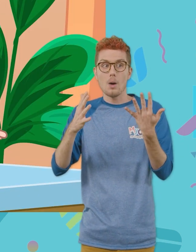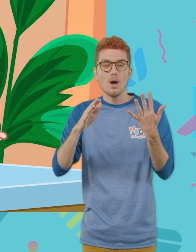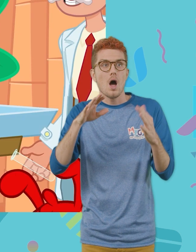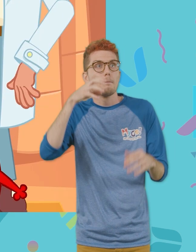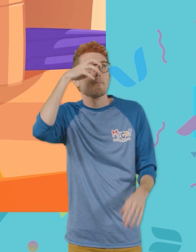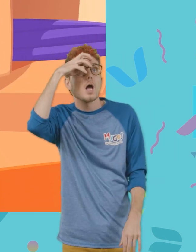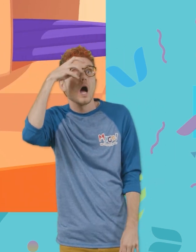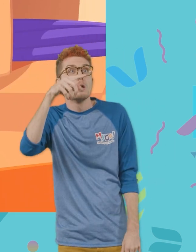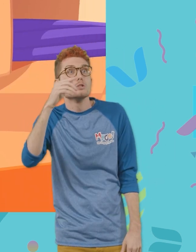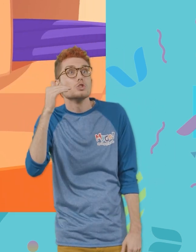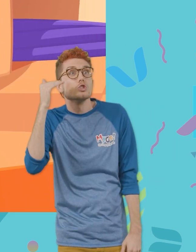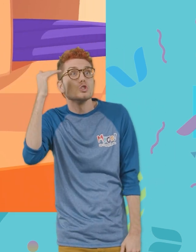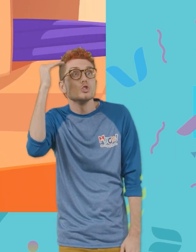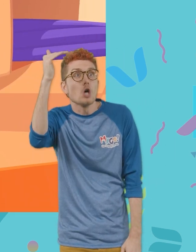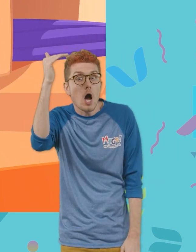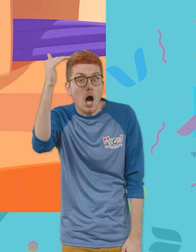Huh! Mila Sharpie!